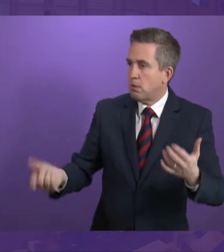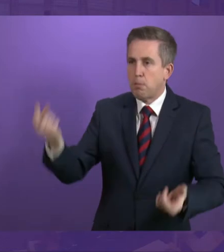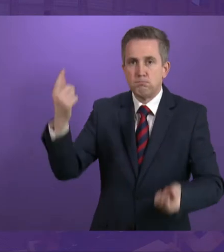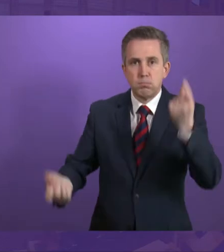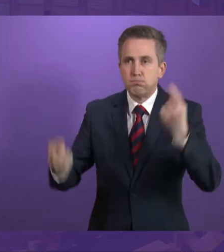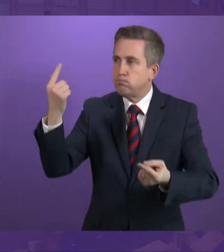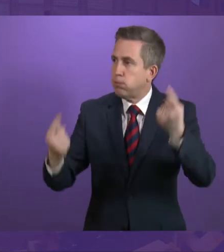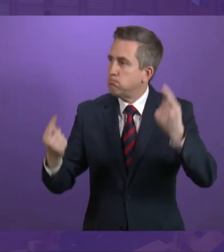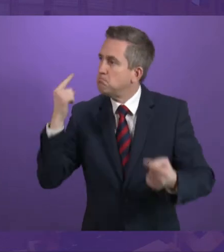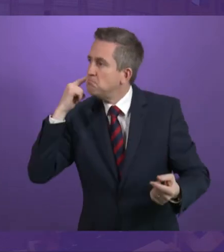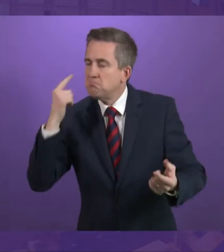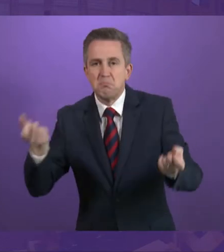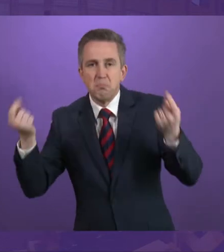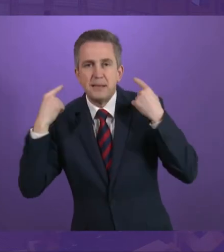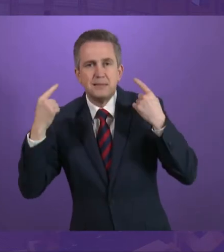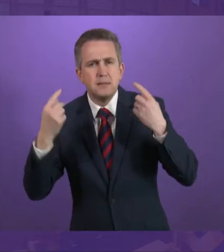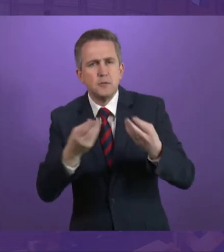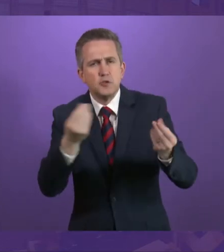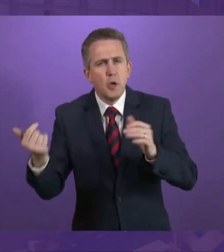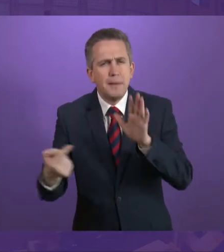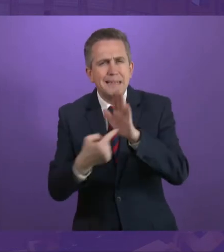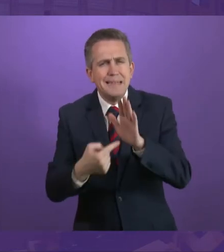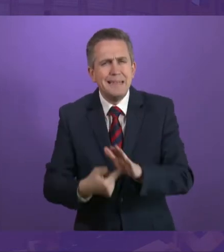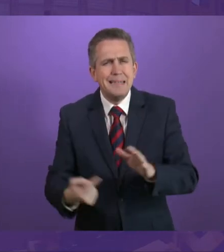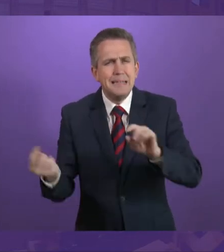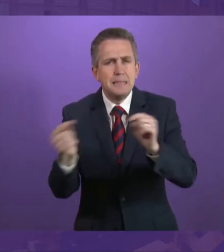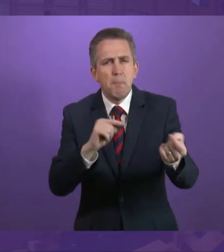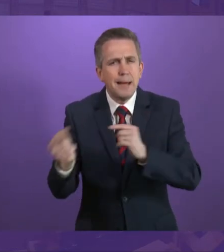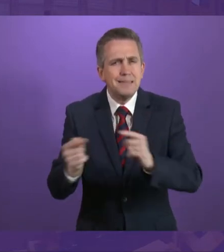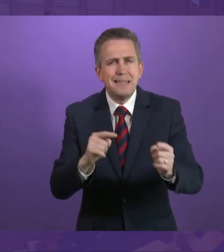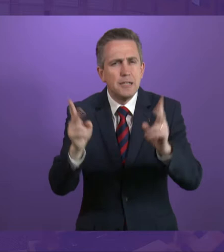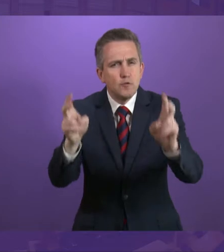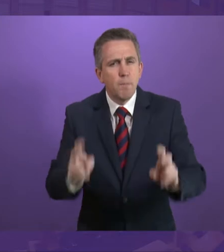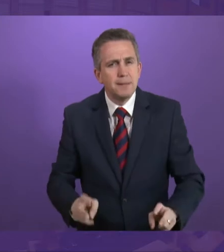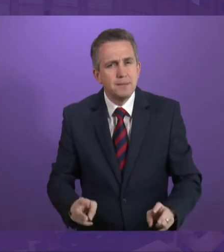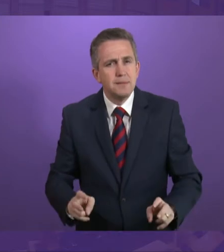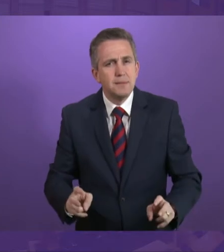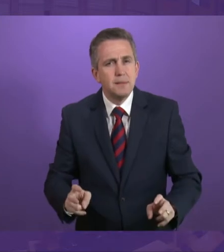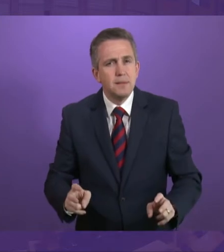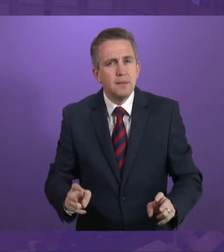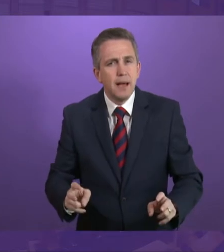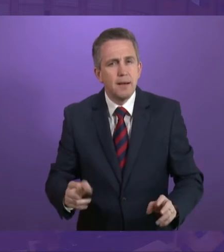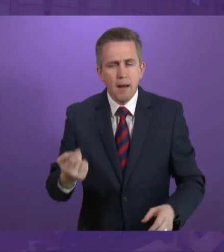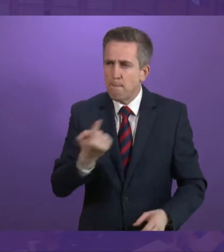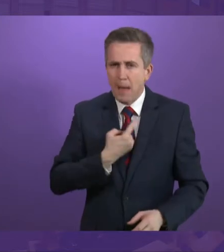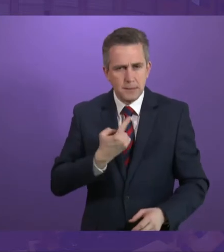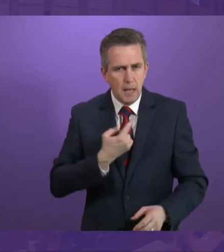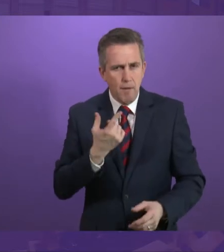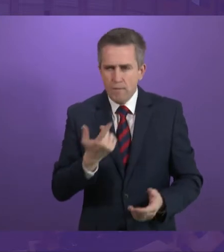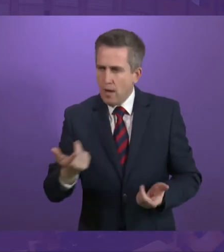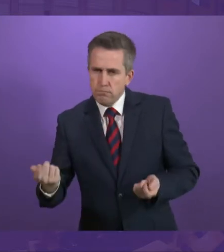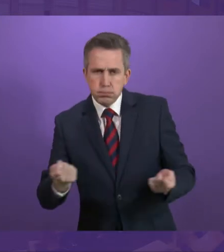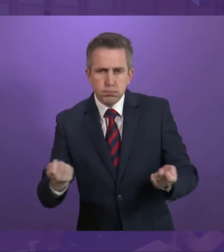sometimes that meant missing out on key debating points. But I might be able to manage those situations, be